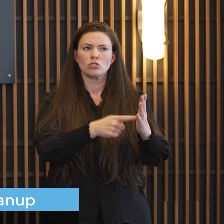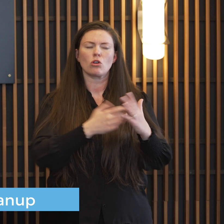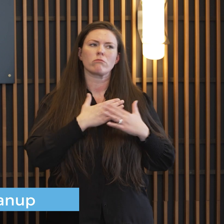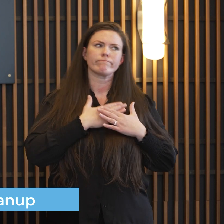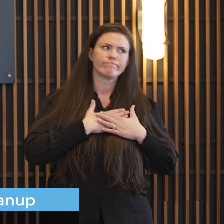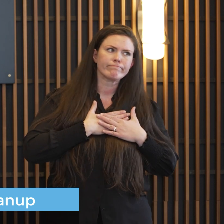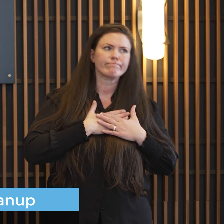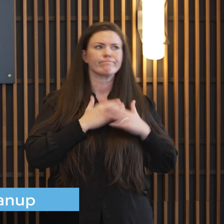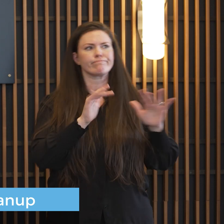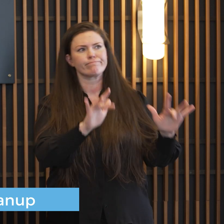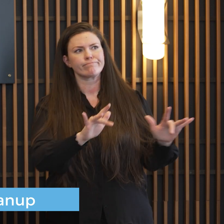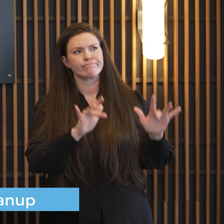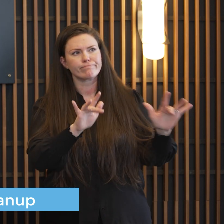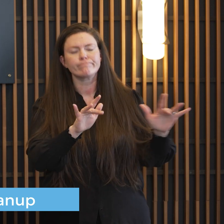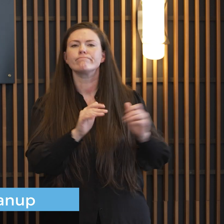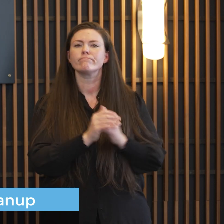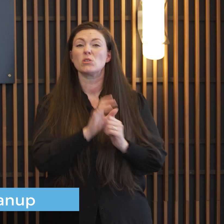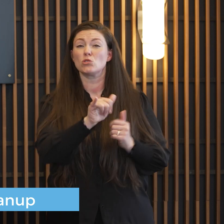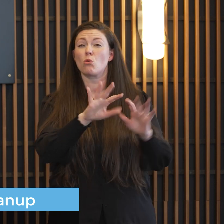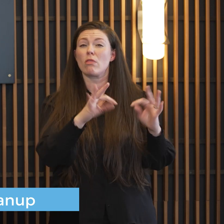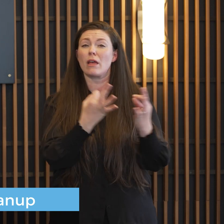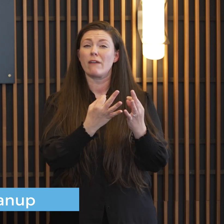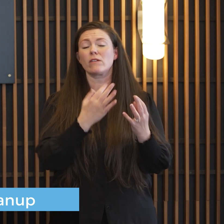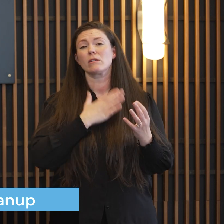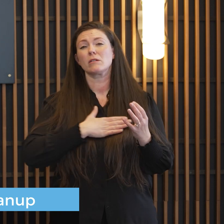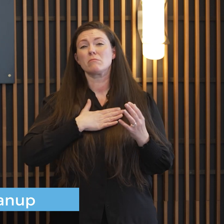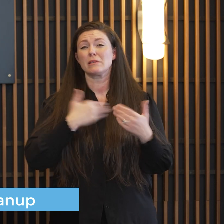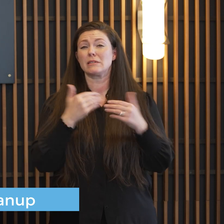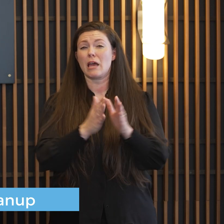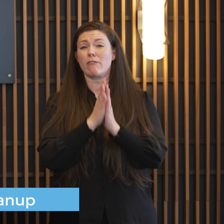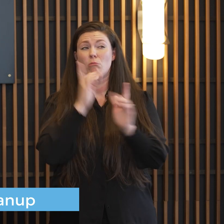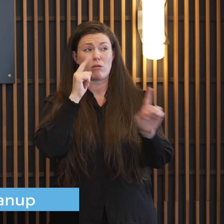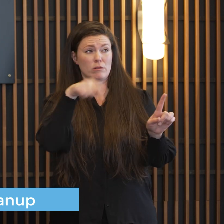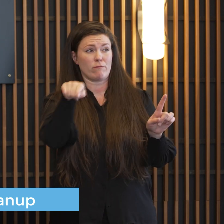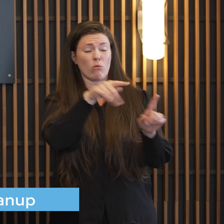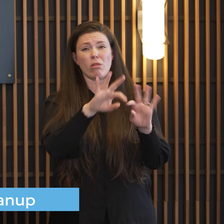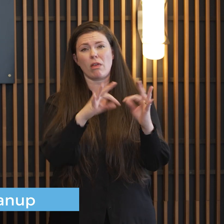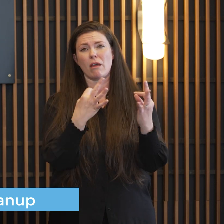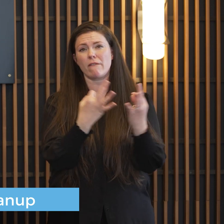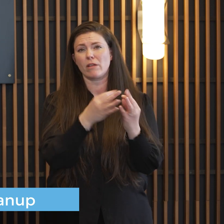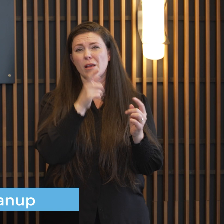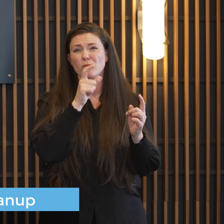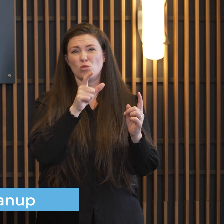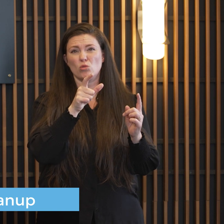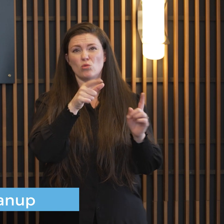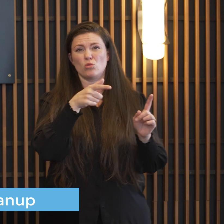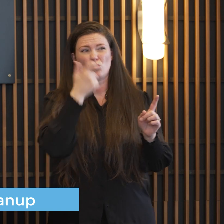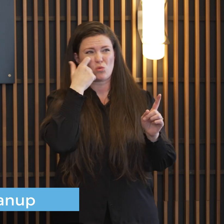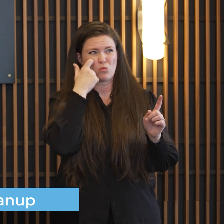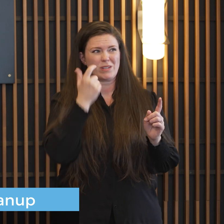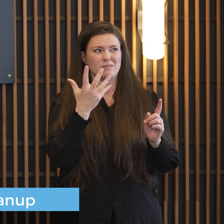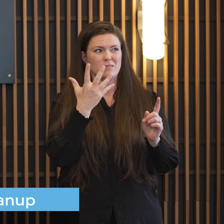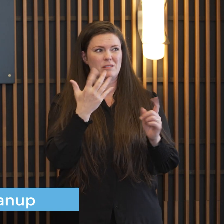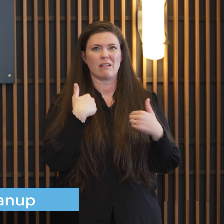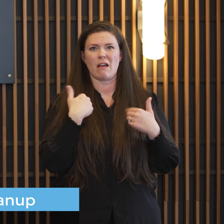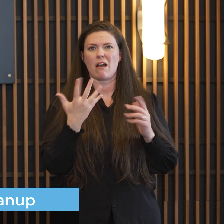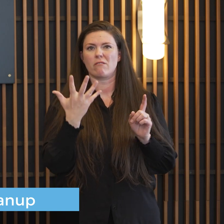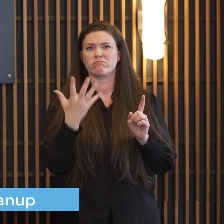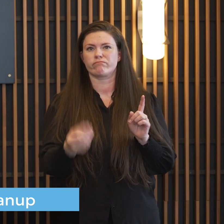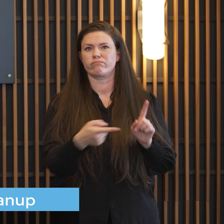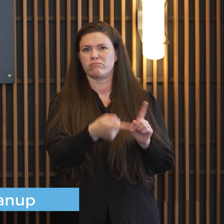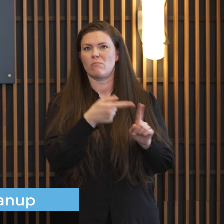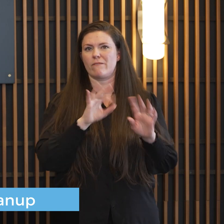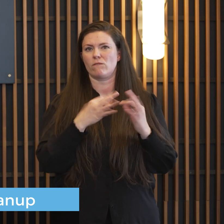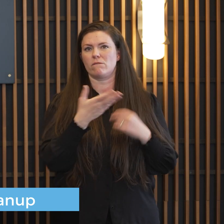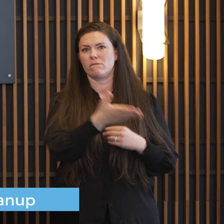i would just ask that people keep that family in their prayers uh and um think about them during this hard time